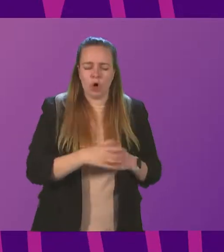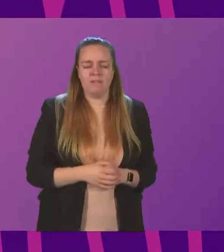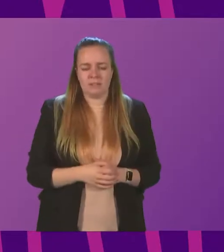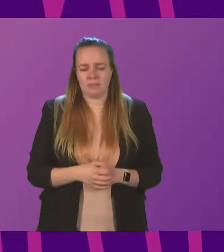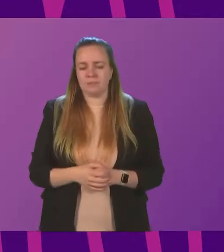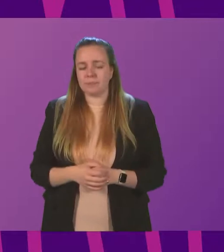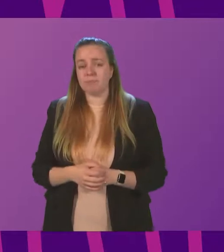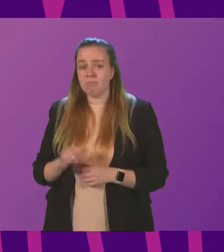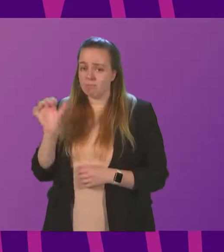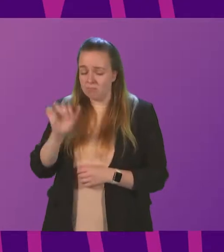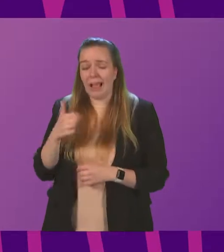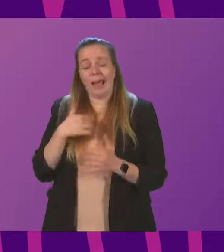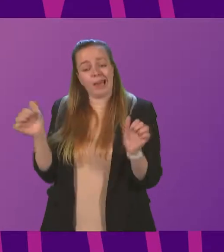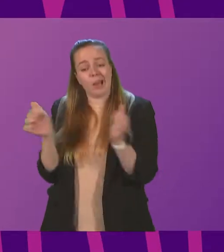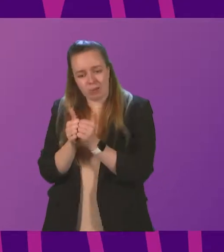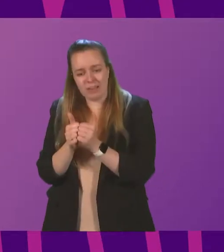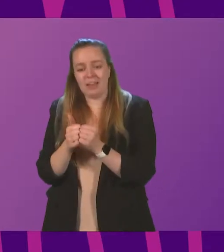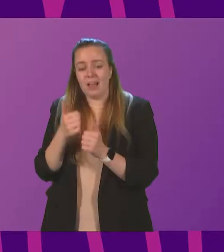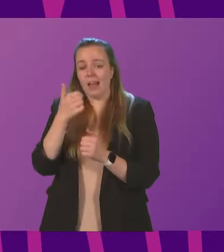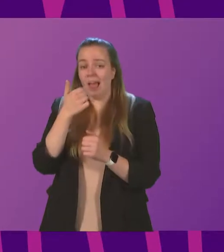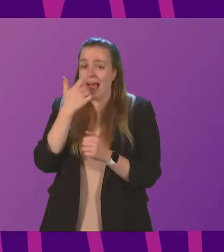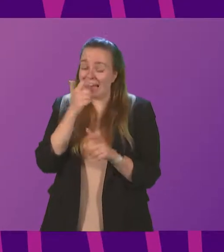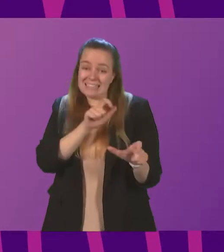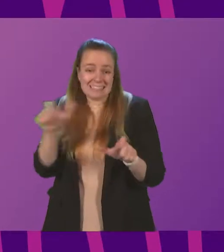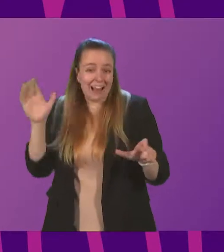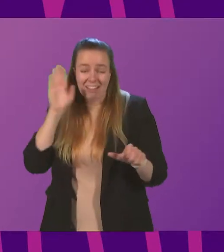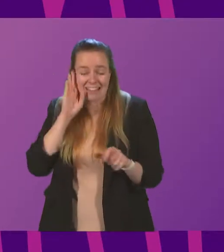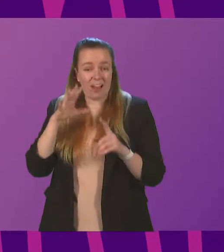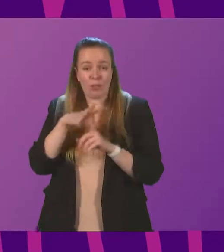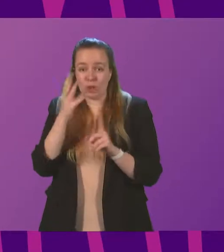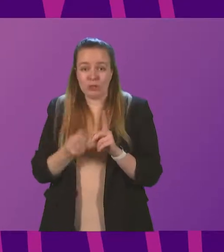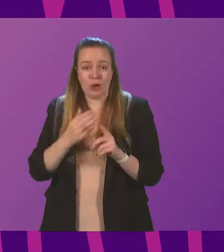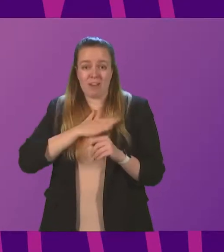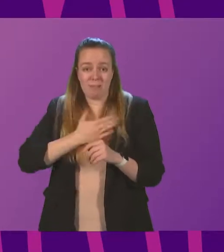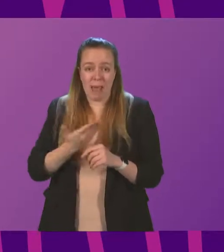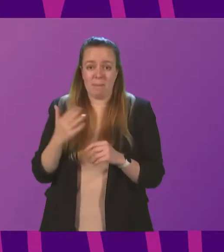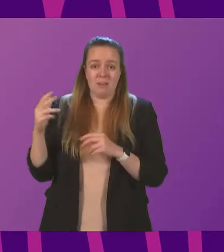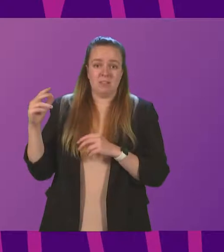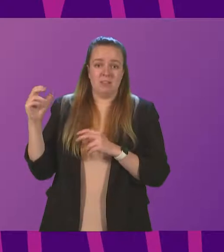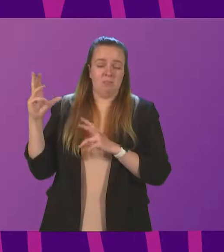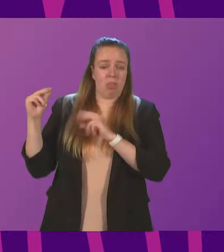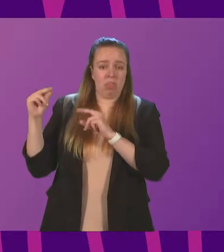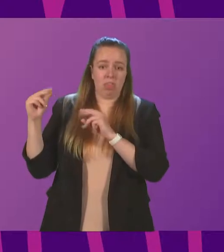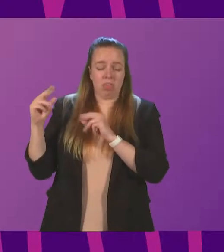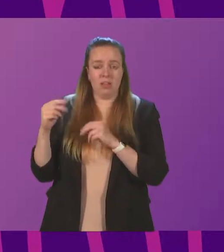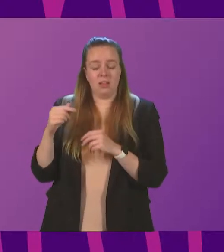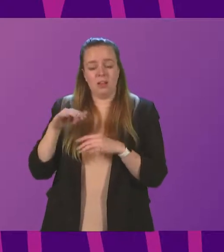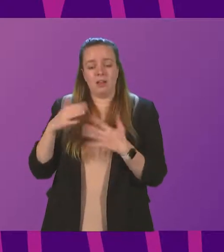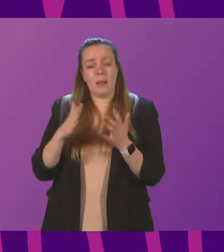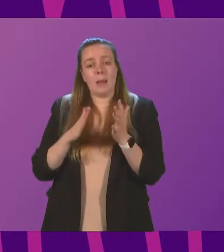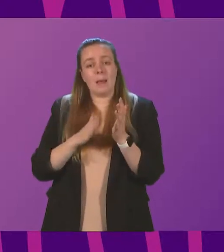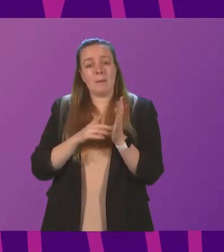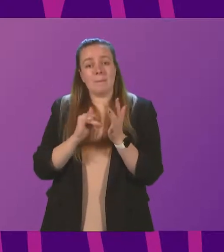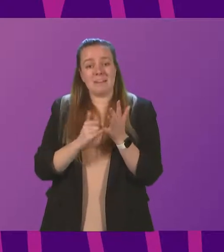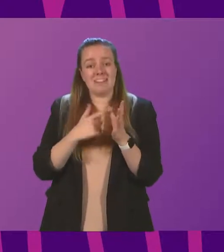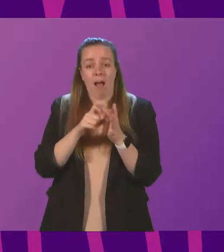Yes, agree, and I could hear and can still hear the Conservative members shouting from a sedentary position, when, of course, Miss Adamson